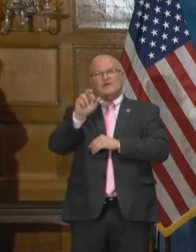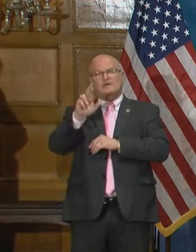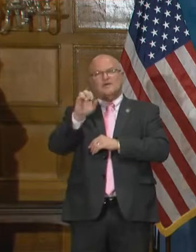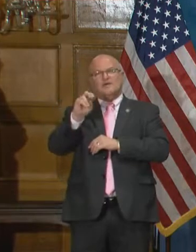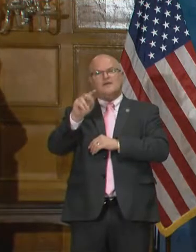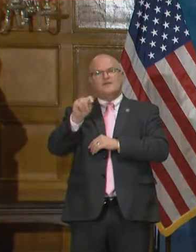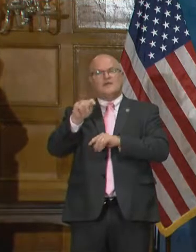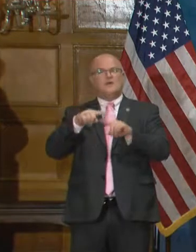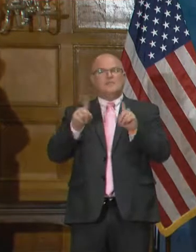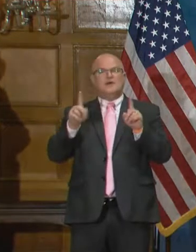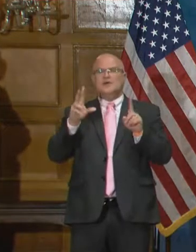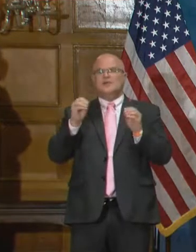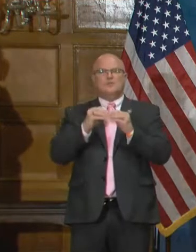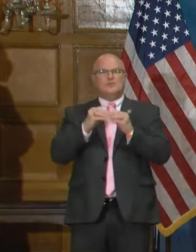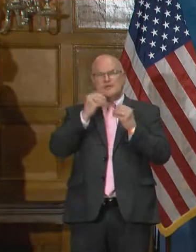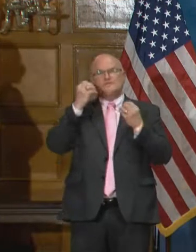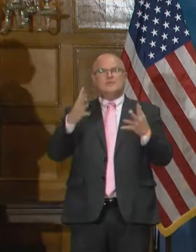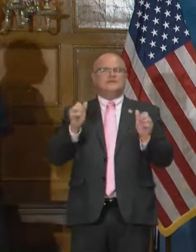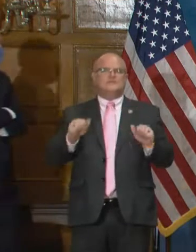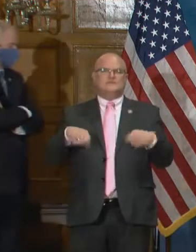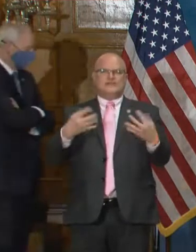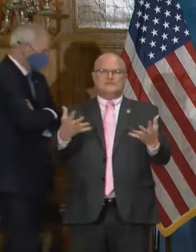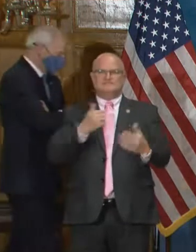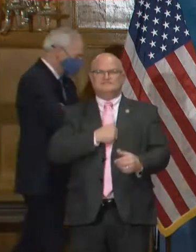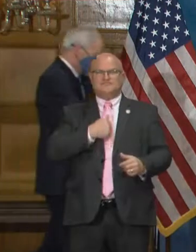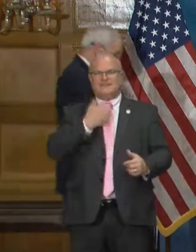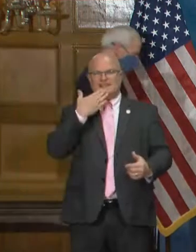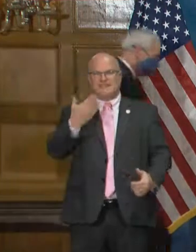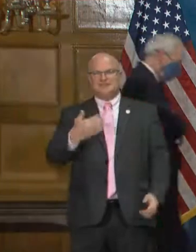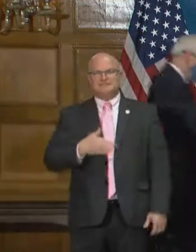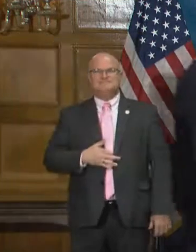liberty to give other information regarding the patient itself. Thank you.